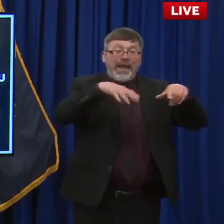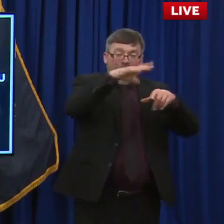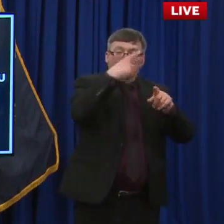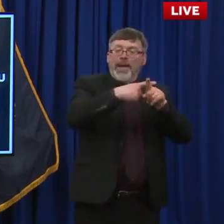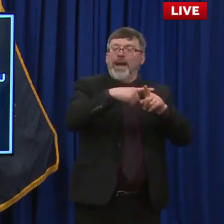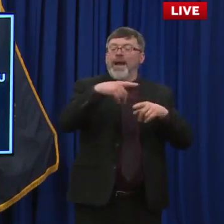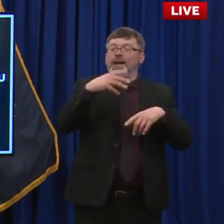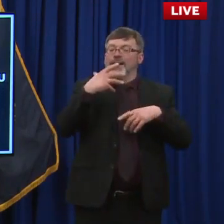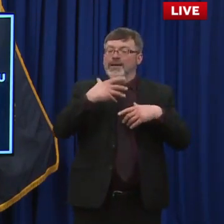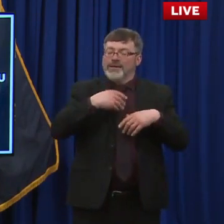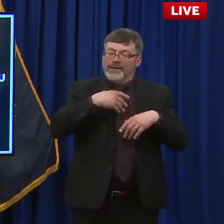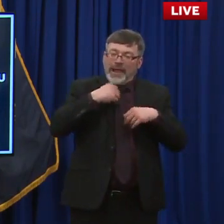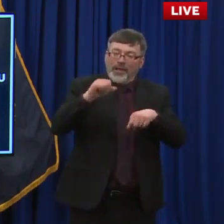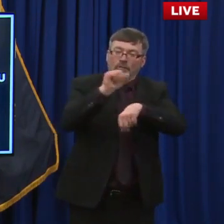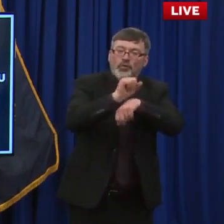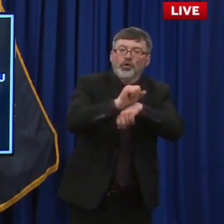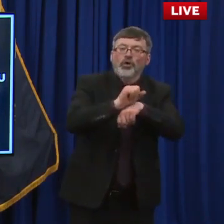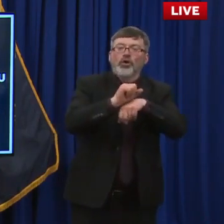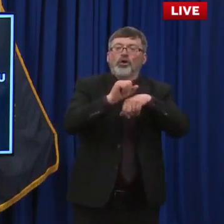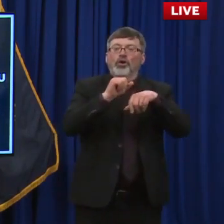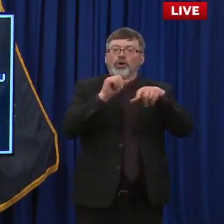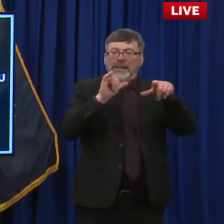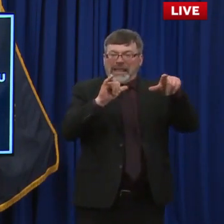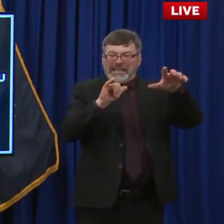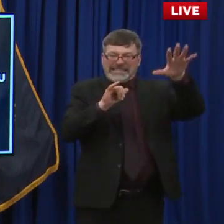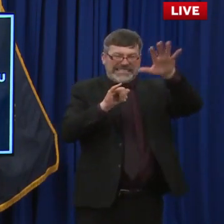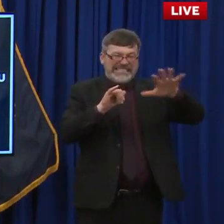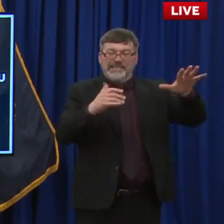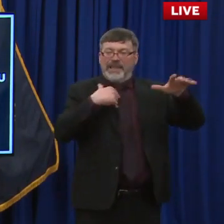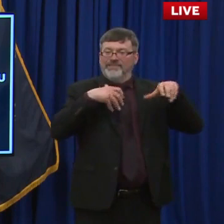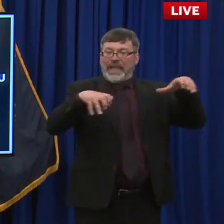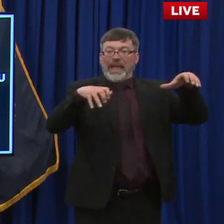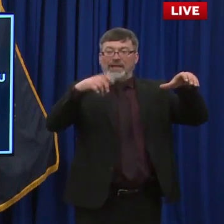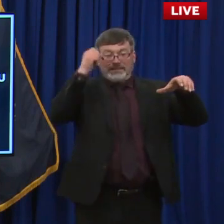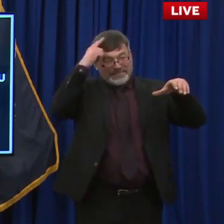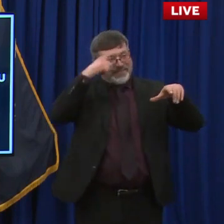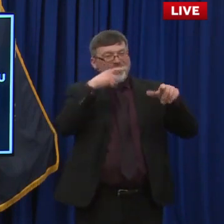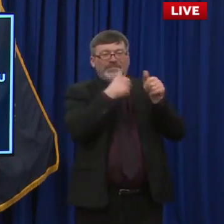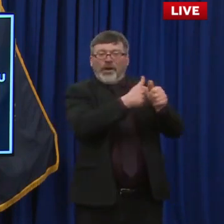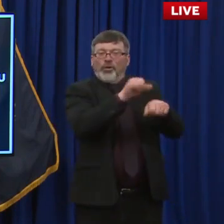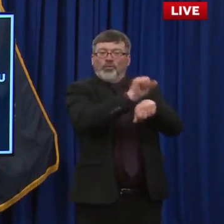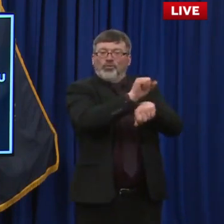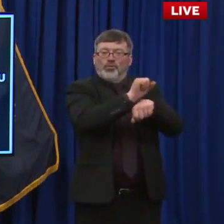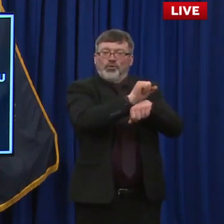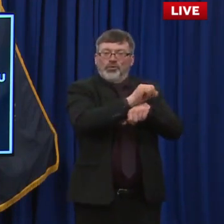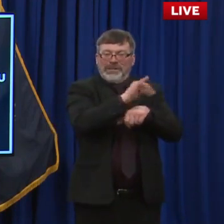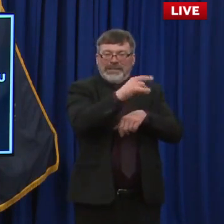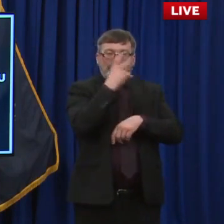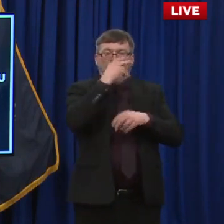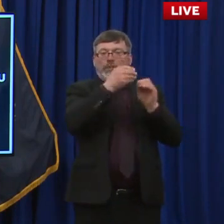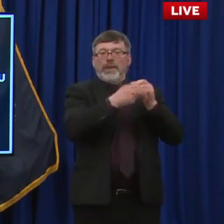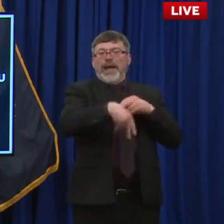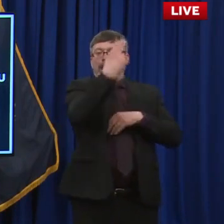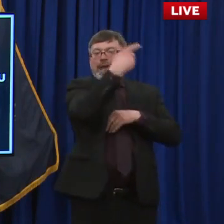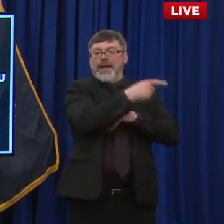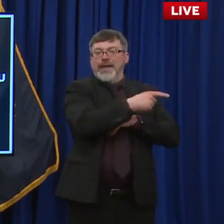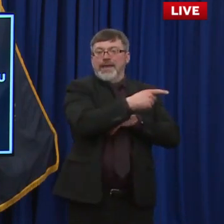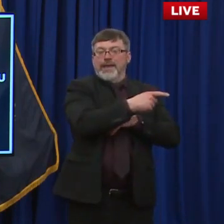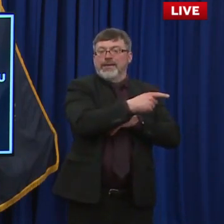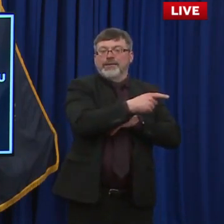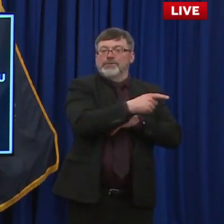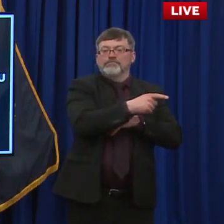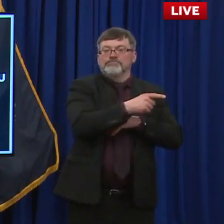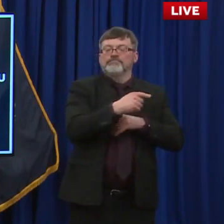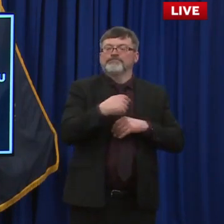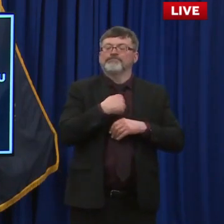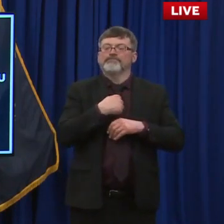what CDC presented their data on. We are using the COVID community vulnerability index and it's a much more granular index that